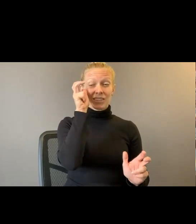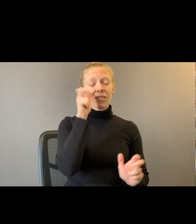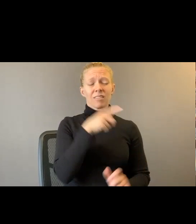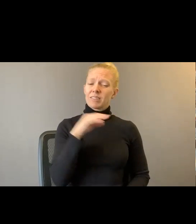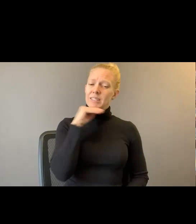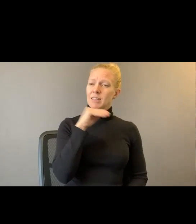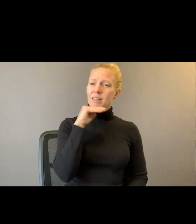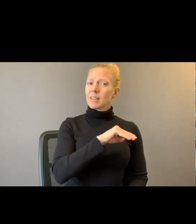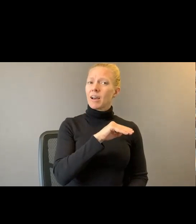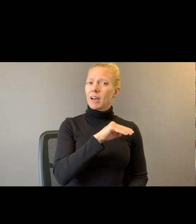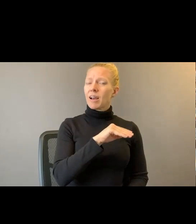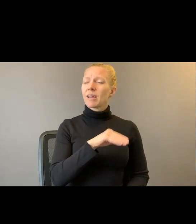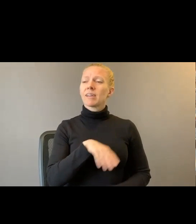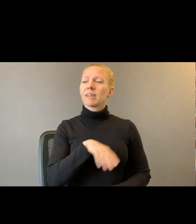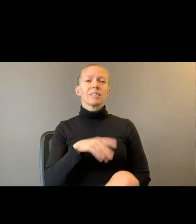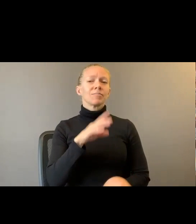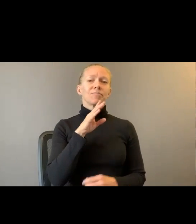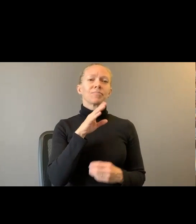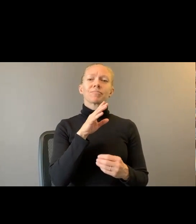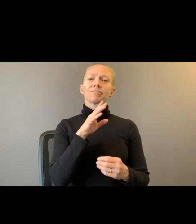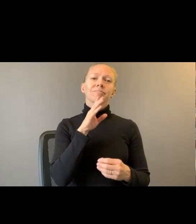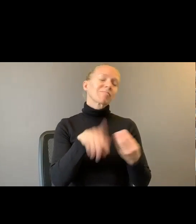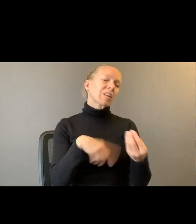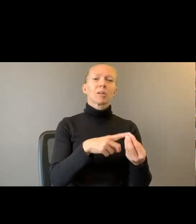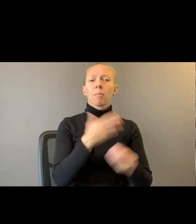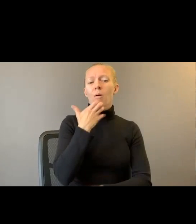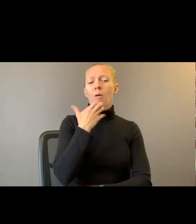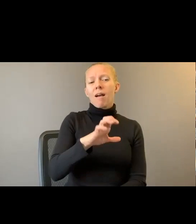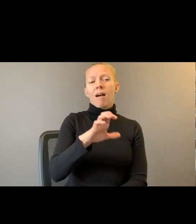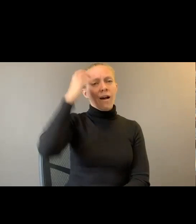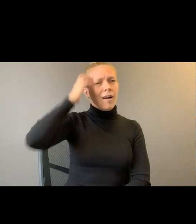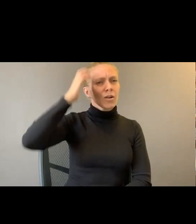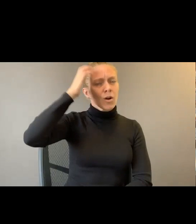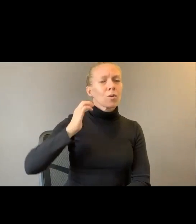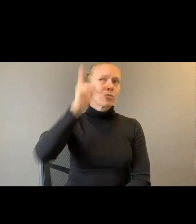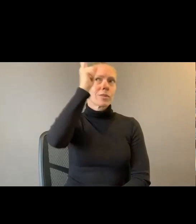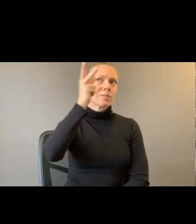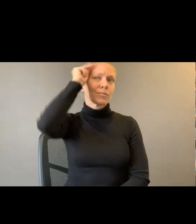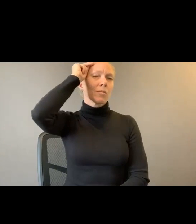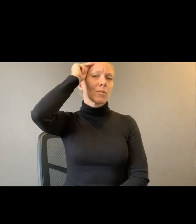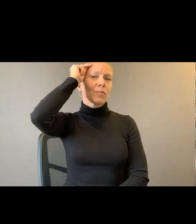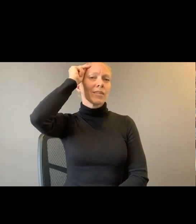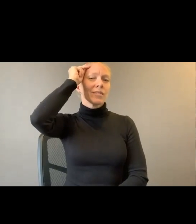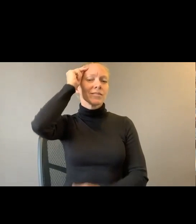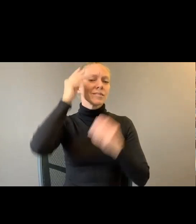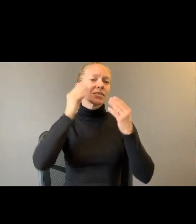name of hot combs. Hair picks. Bobby pins and satin scarves. I wonder if my mother saw herself